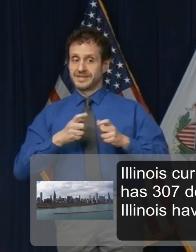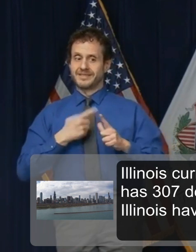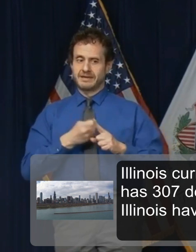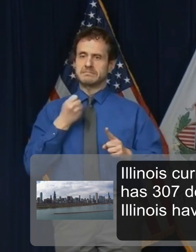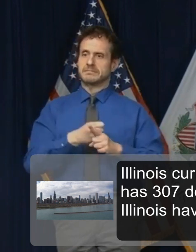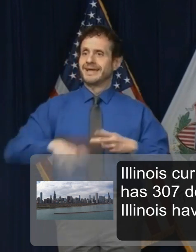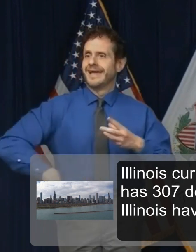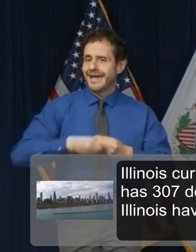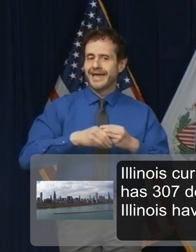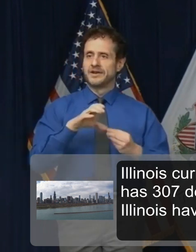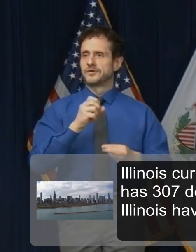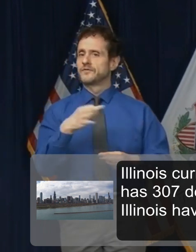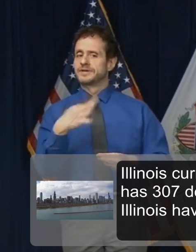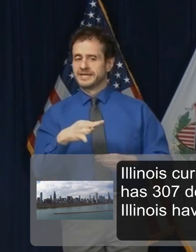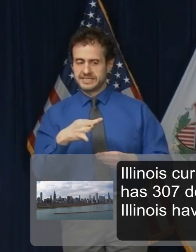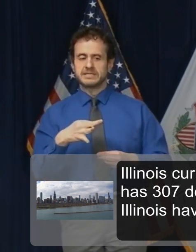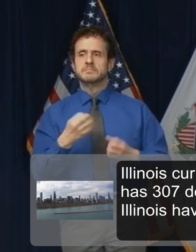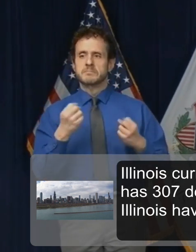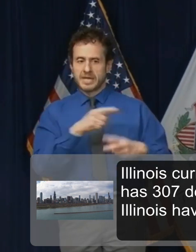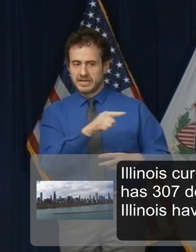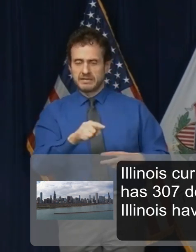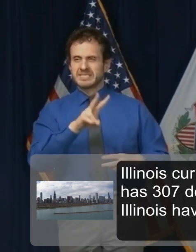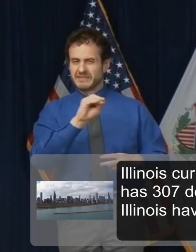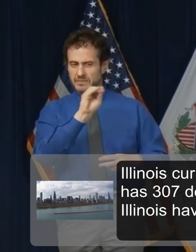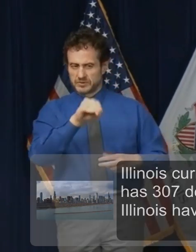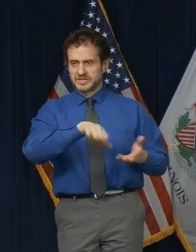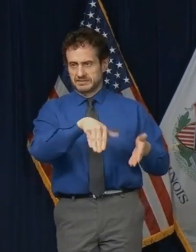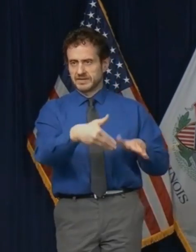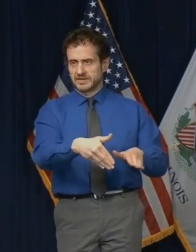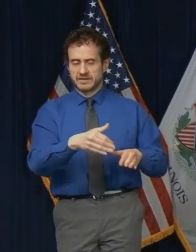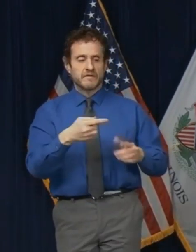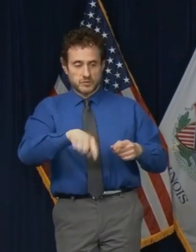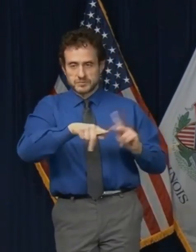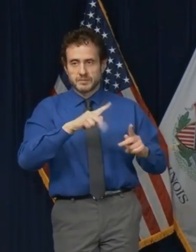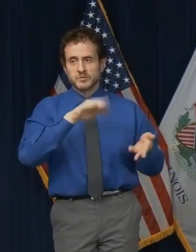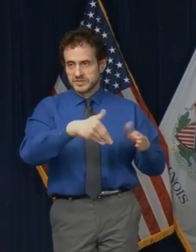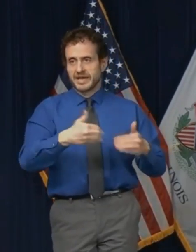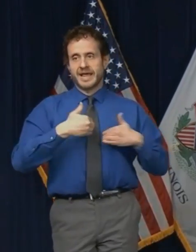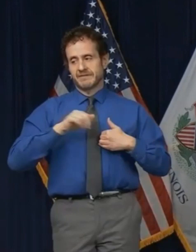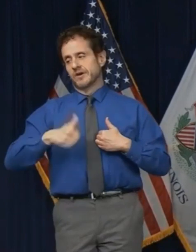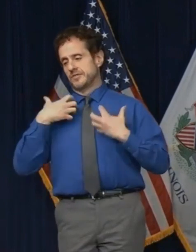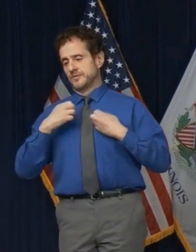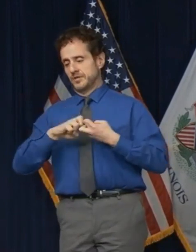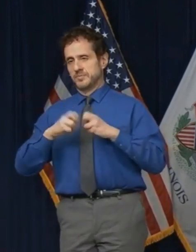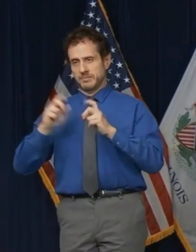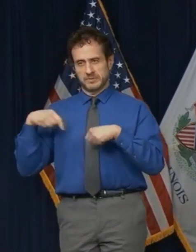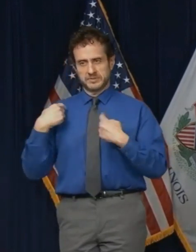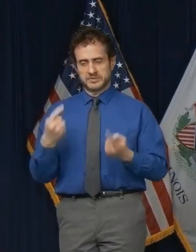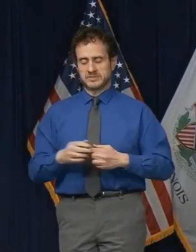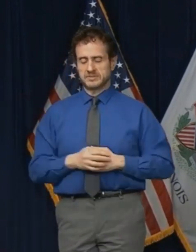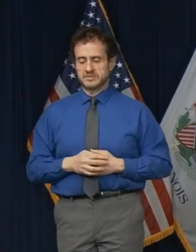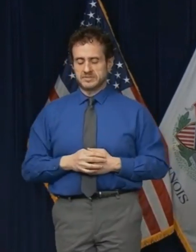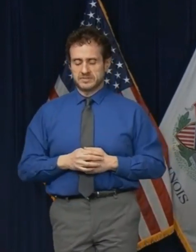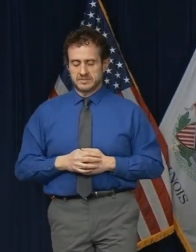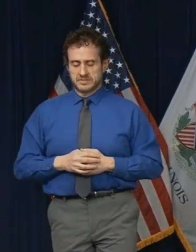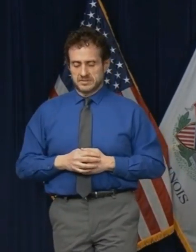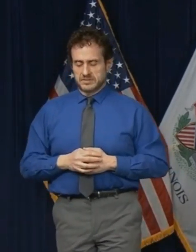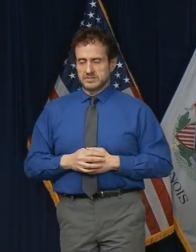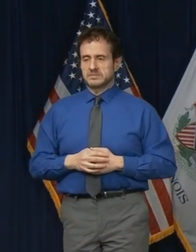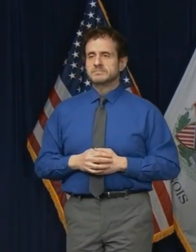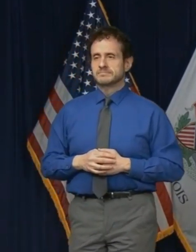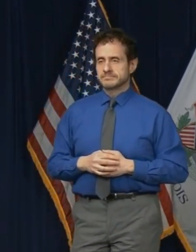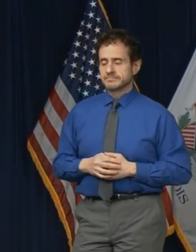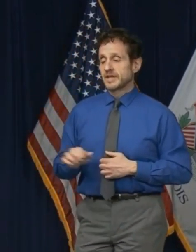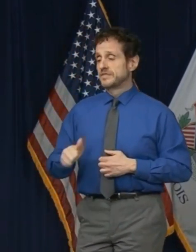We're looking for the data on the other 30%, but feel that it would likely bear out the same